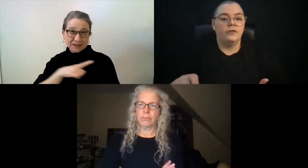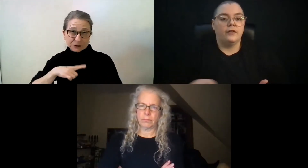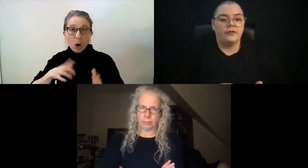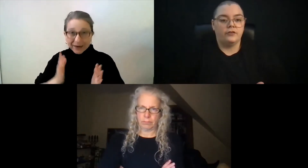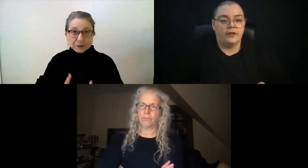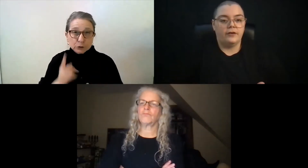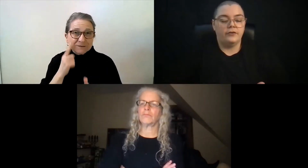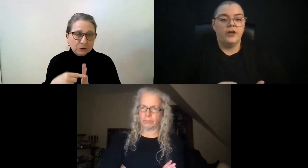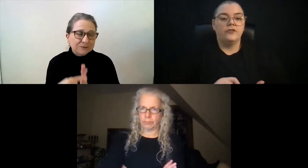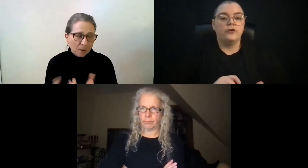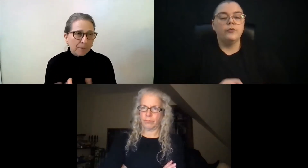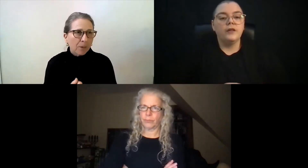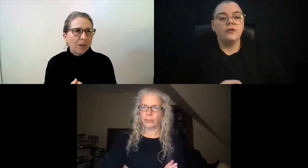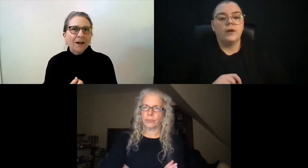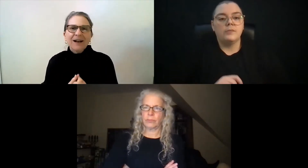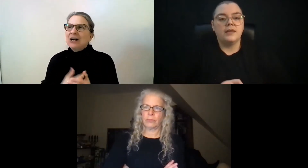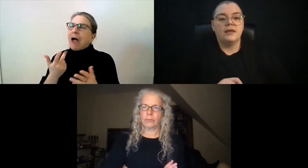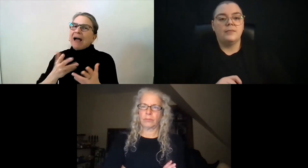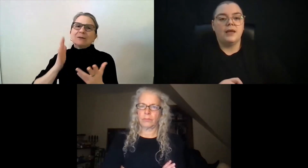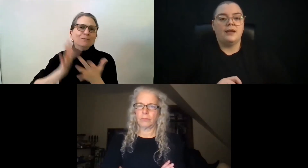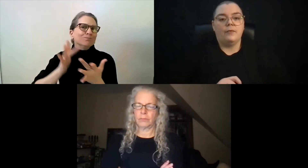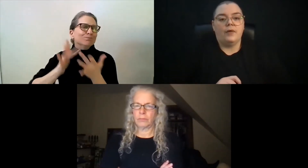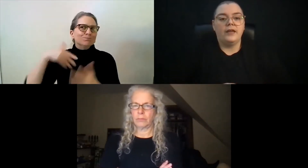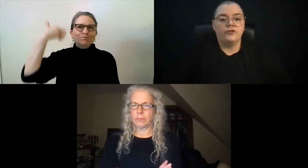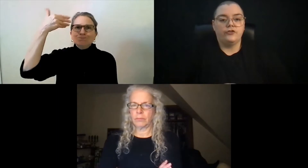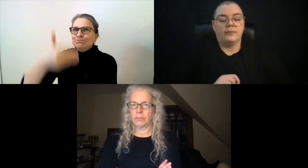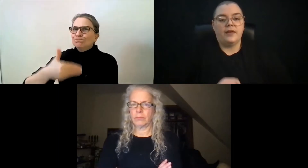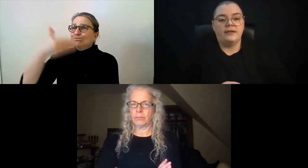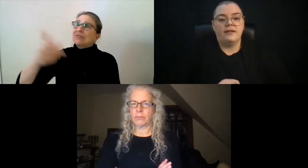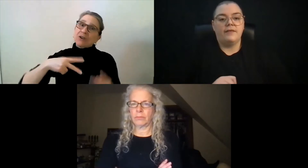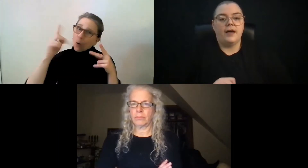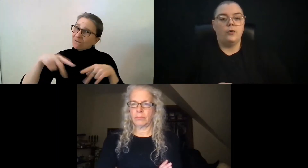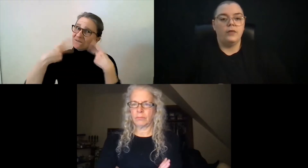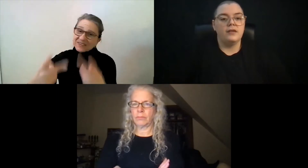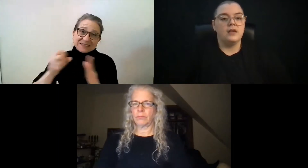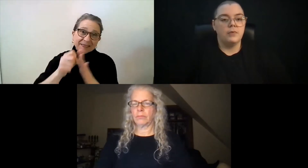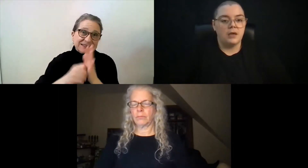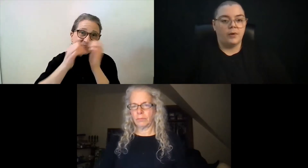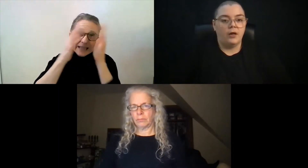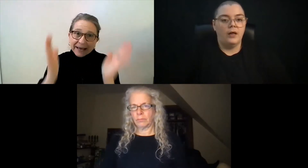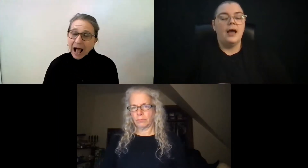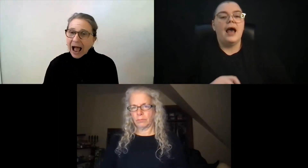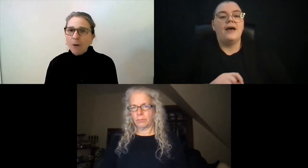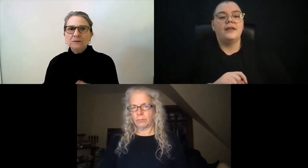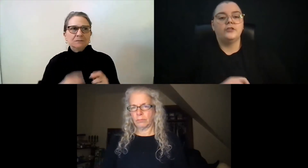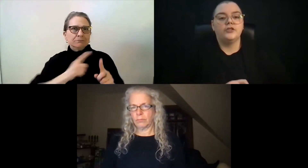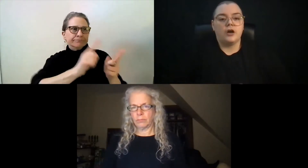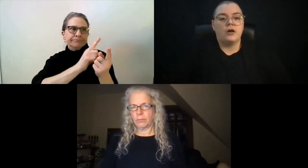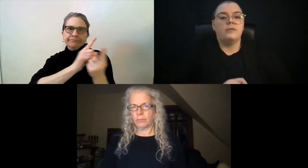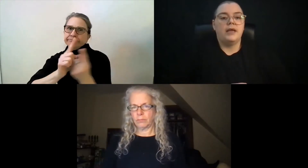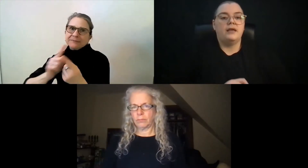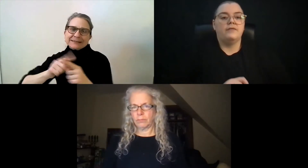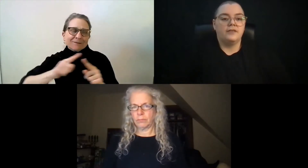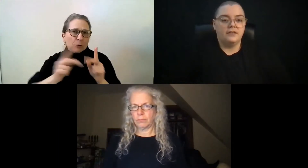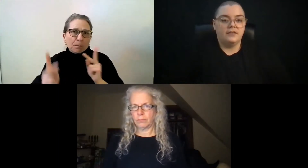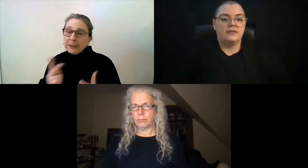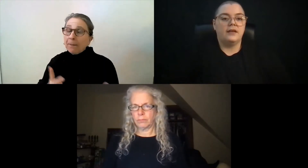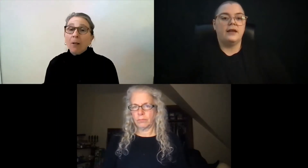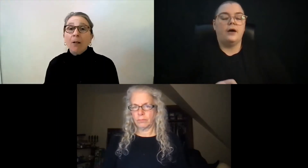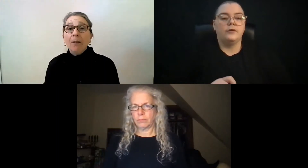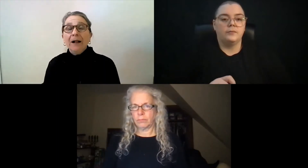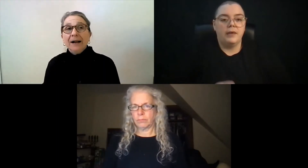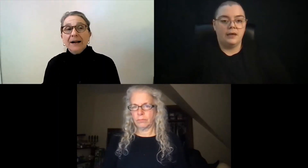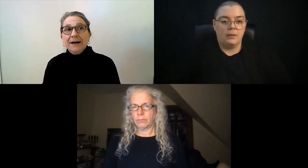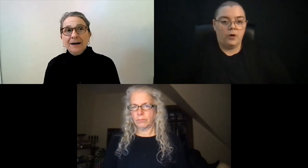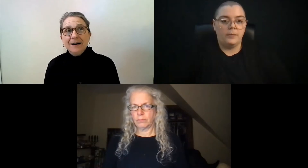to the legislators. So really you want to begin making relationships. Identify who are the key people. And then start making visits to the